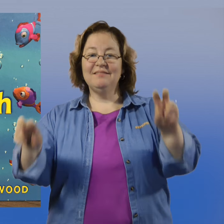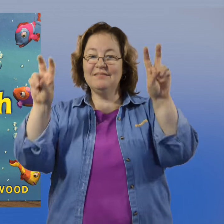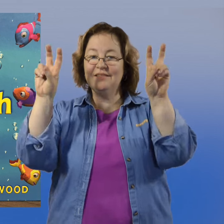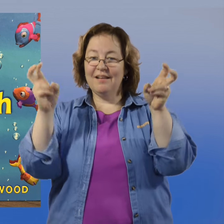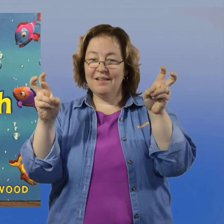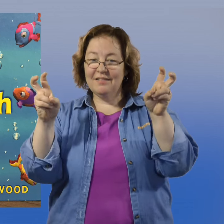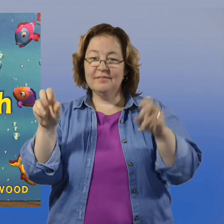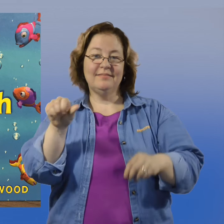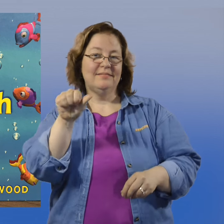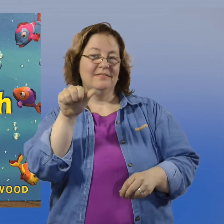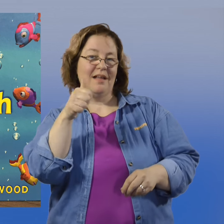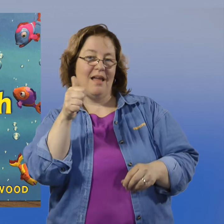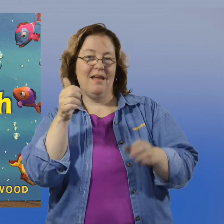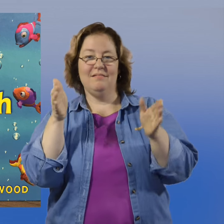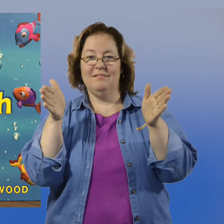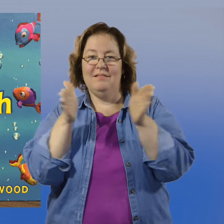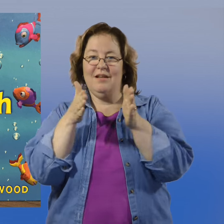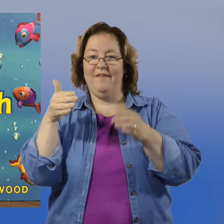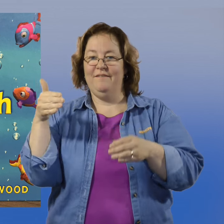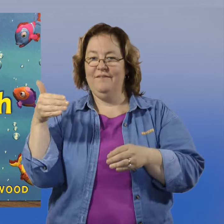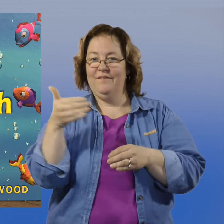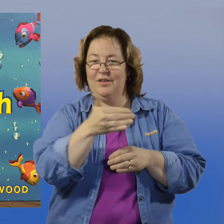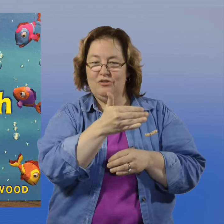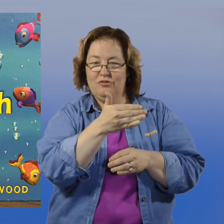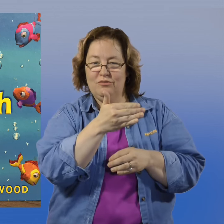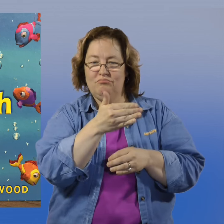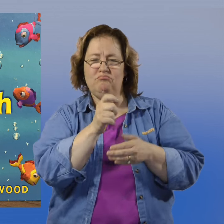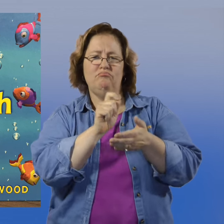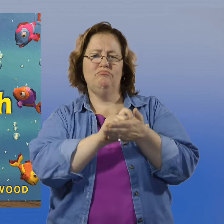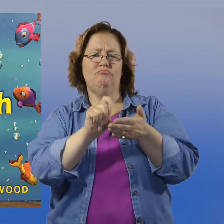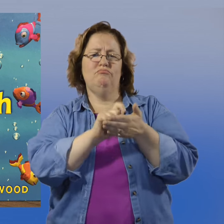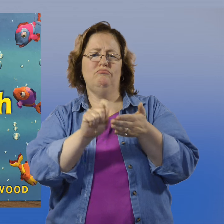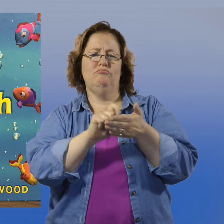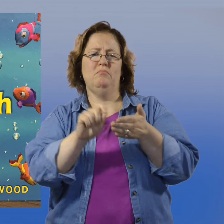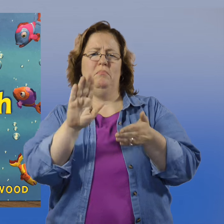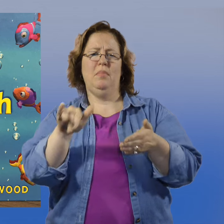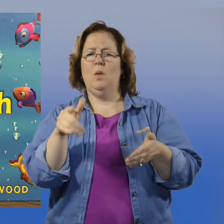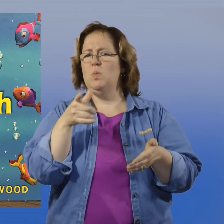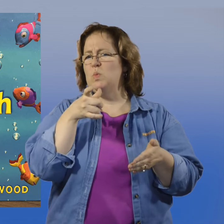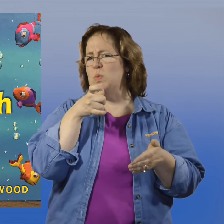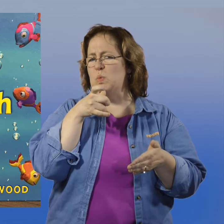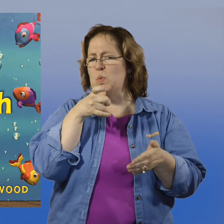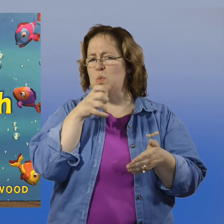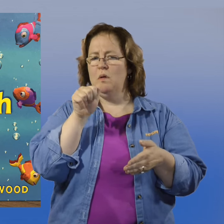The title of our story is Ten Little Fish, written by